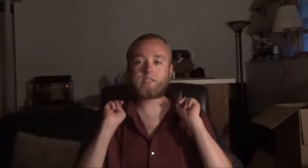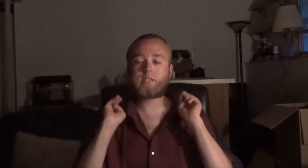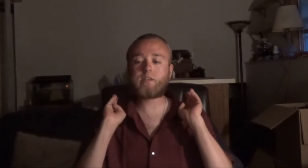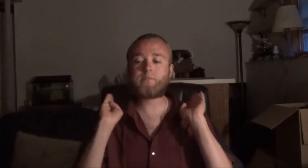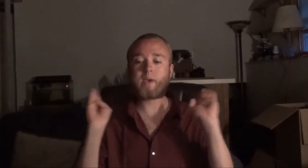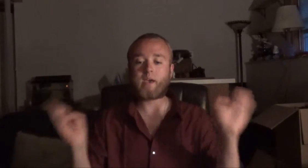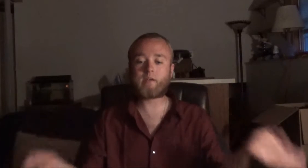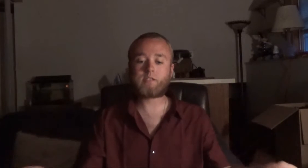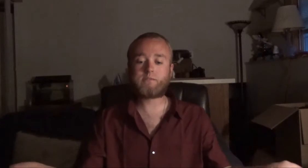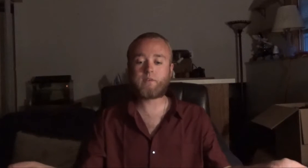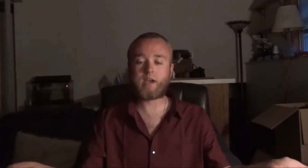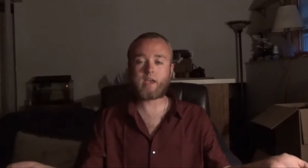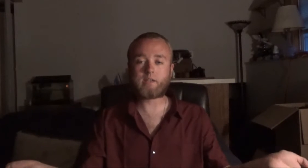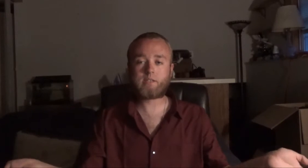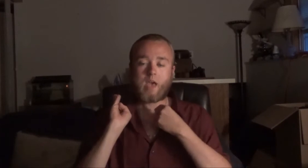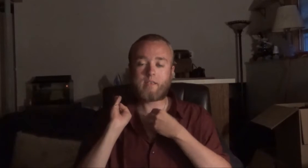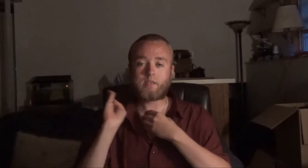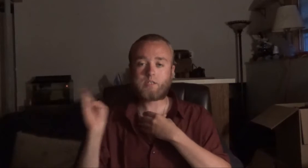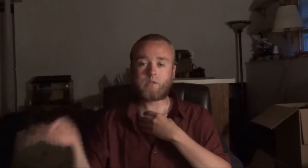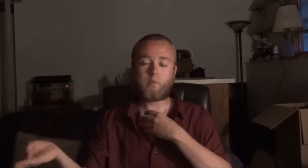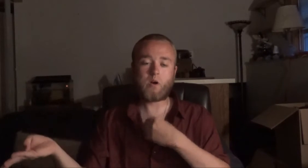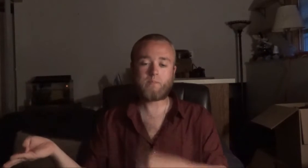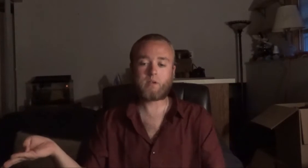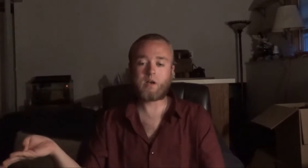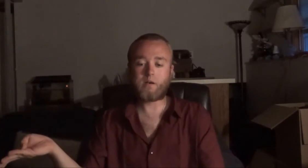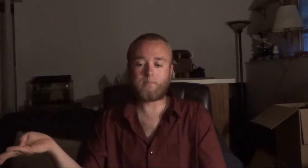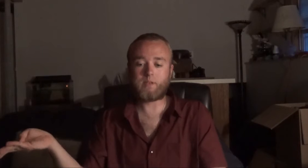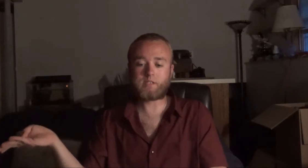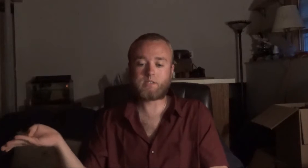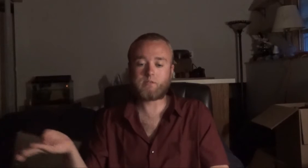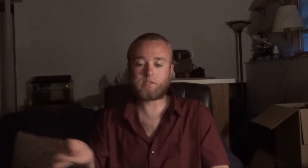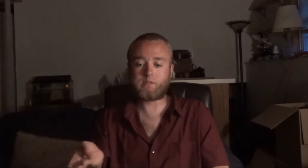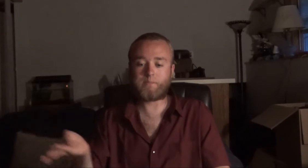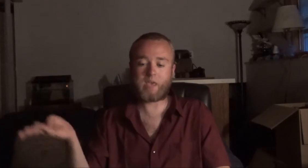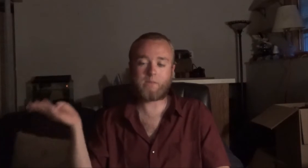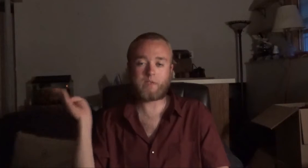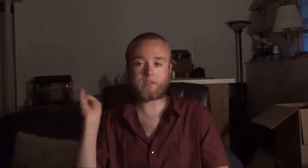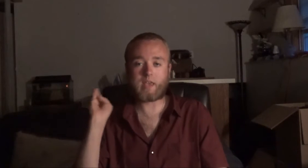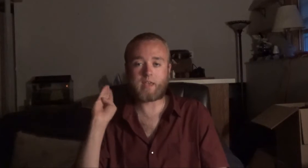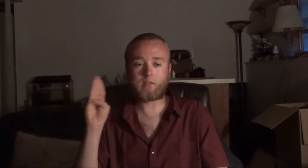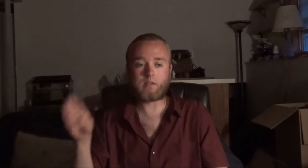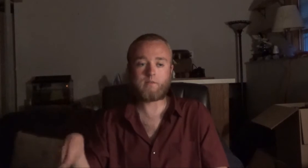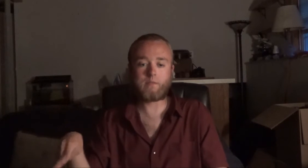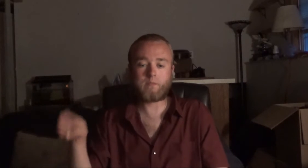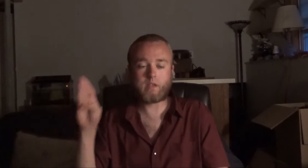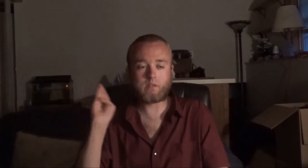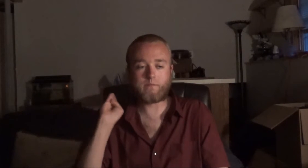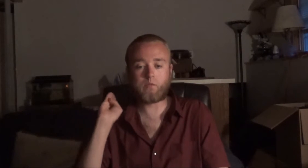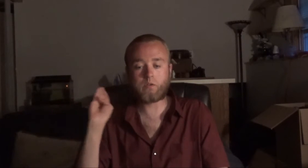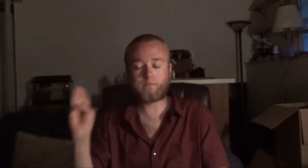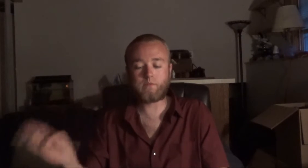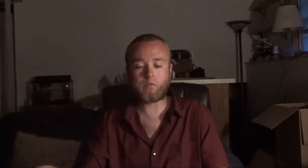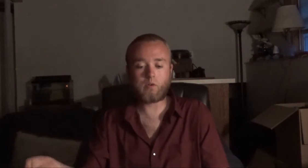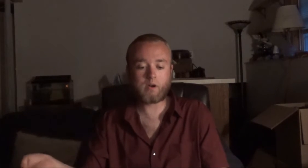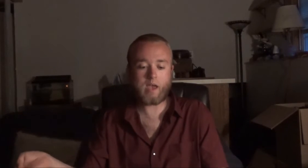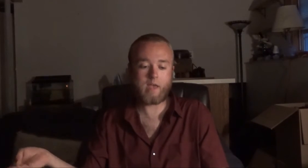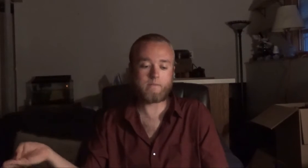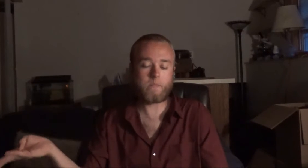city of Paris, France, at this apartment complex, there was a baby dangling from like the fourth floor. And